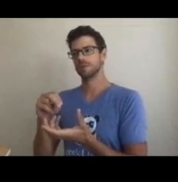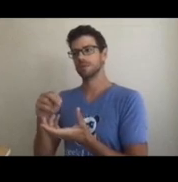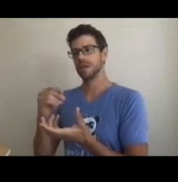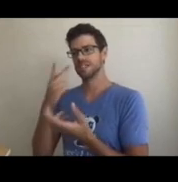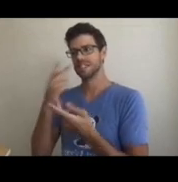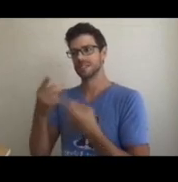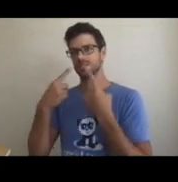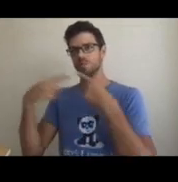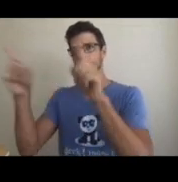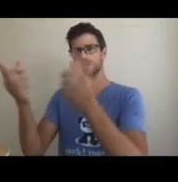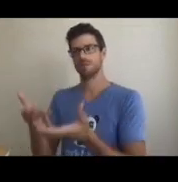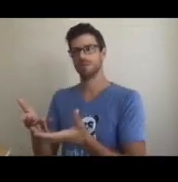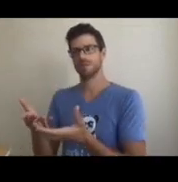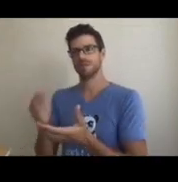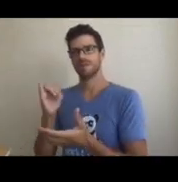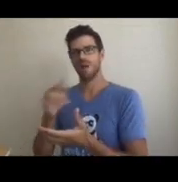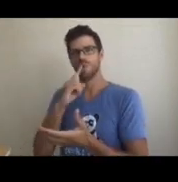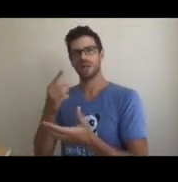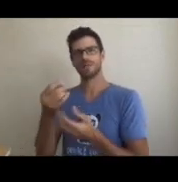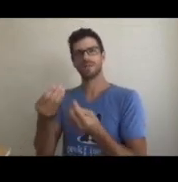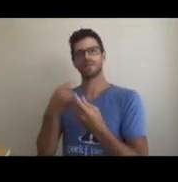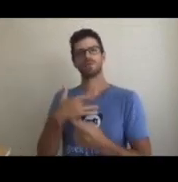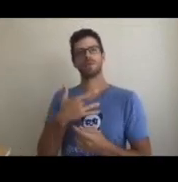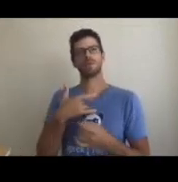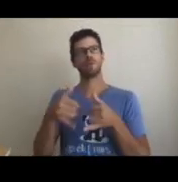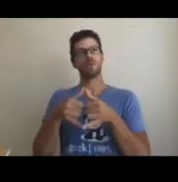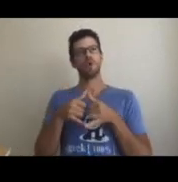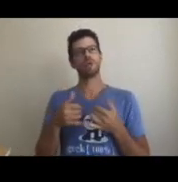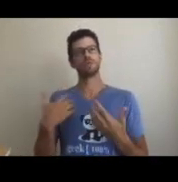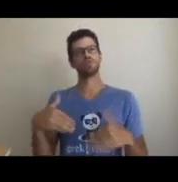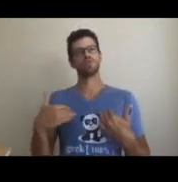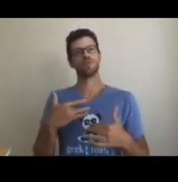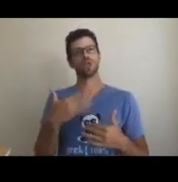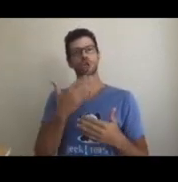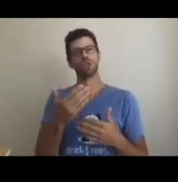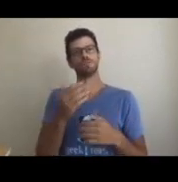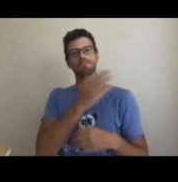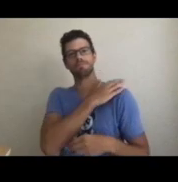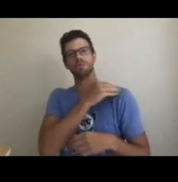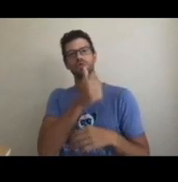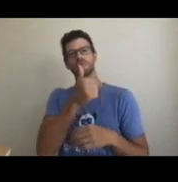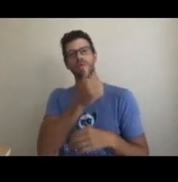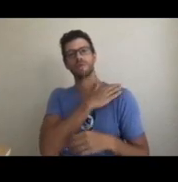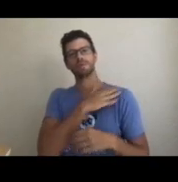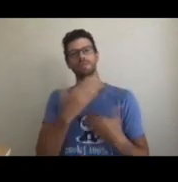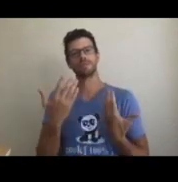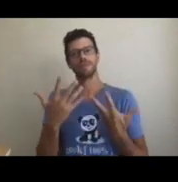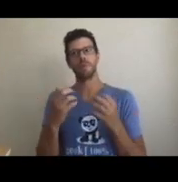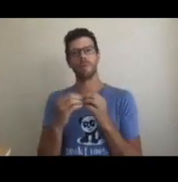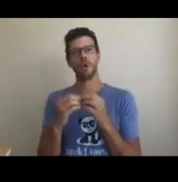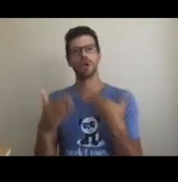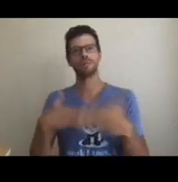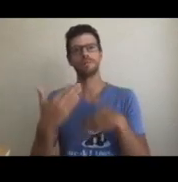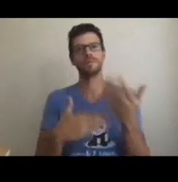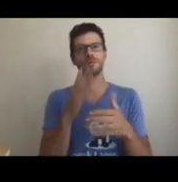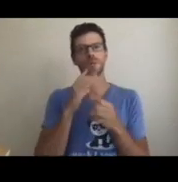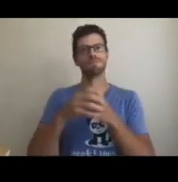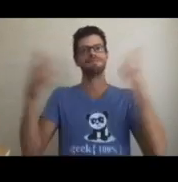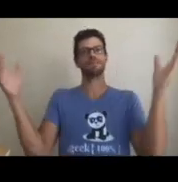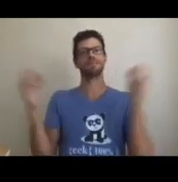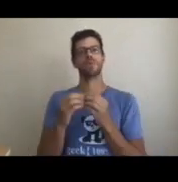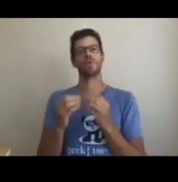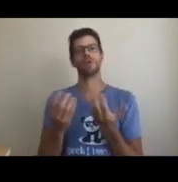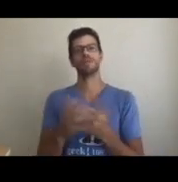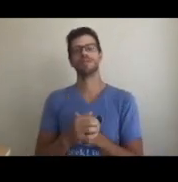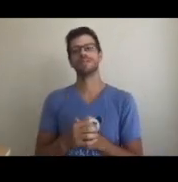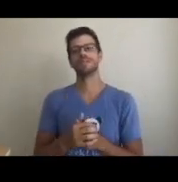it feels very rewarding. You want to pat yourself on the back and will want